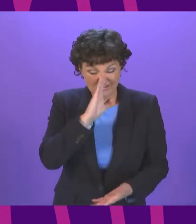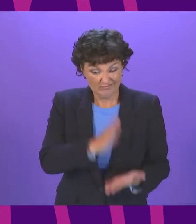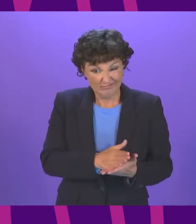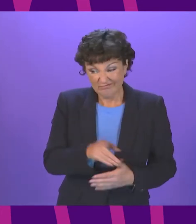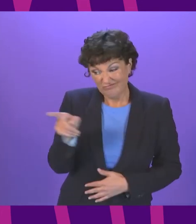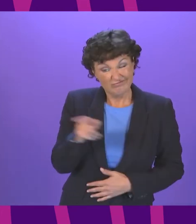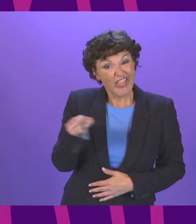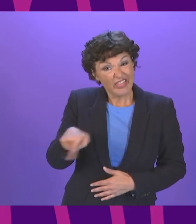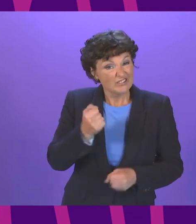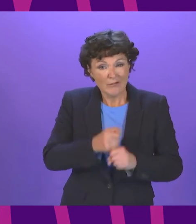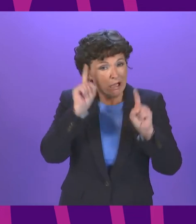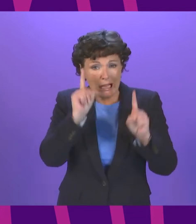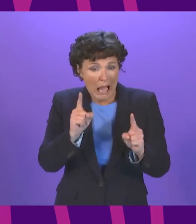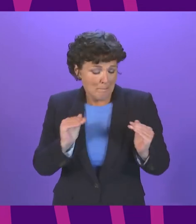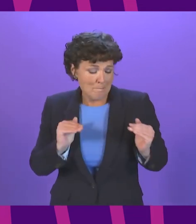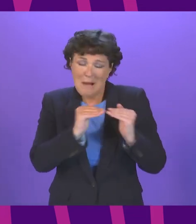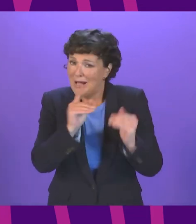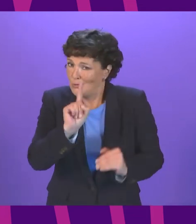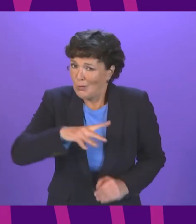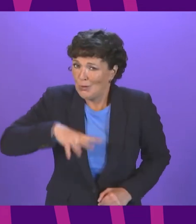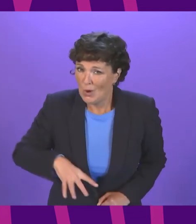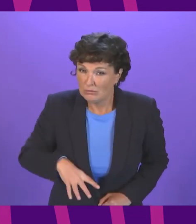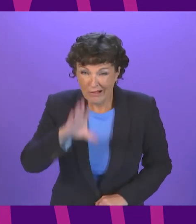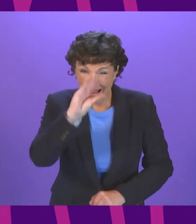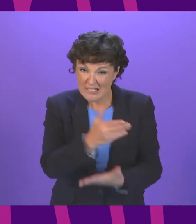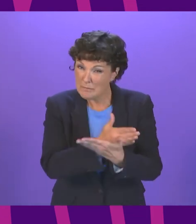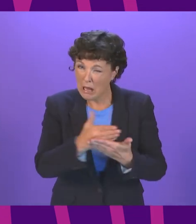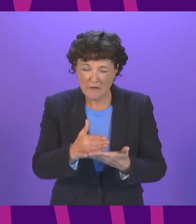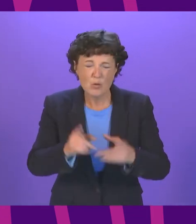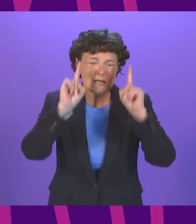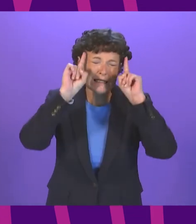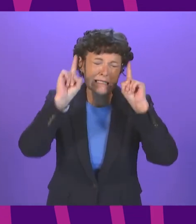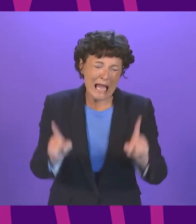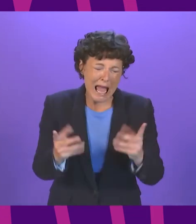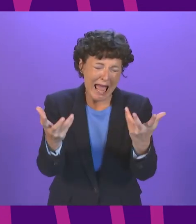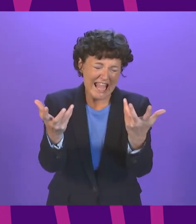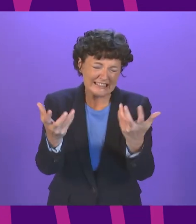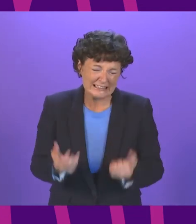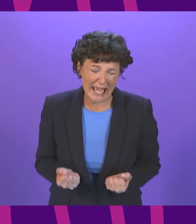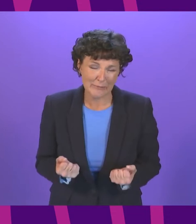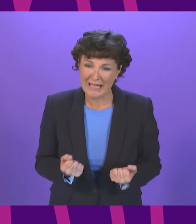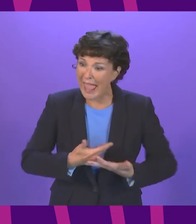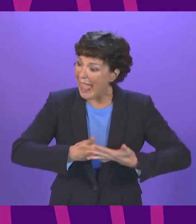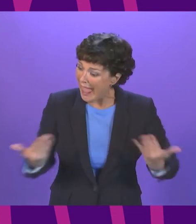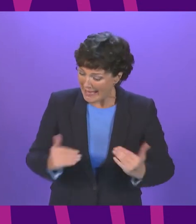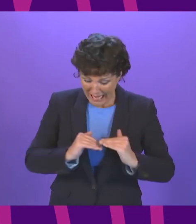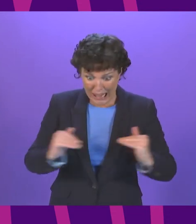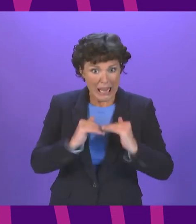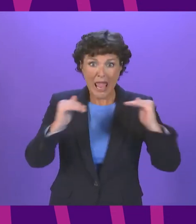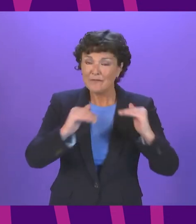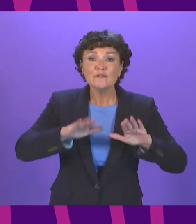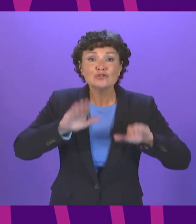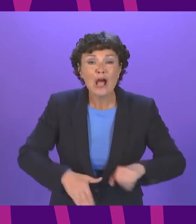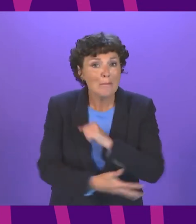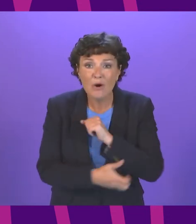that ambition. So let's be clear there can never be an acceptable level of child poverty. One child in poverty